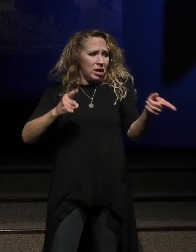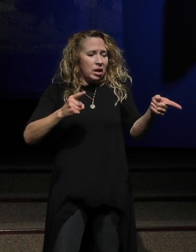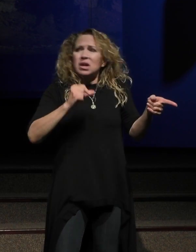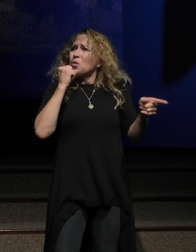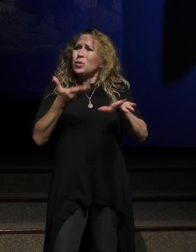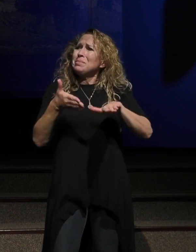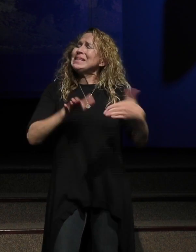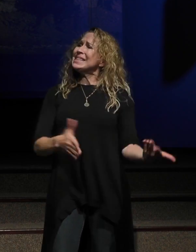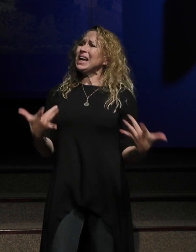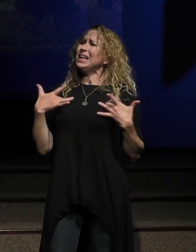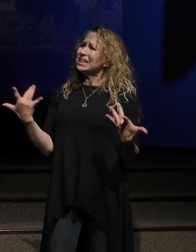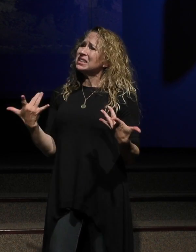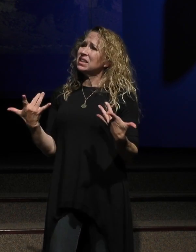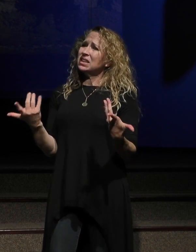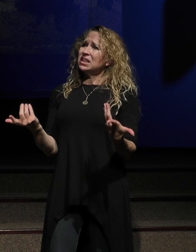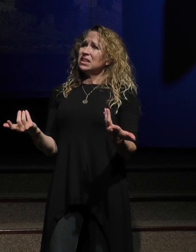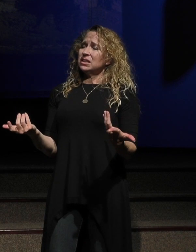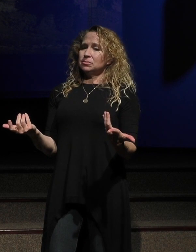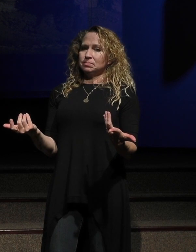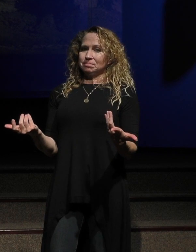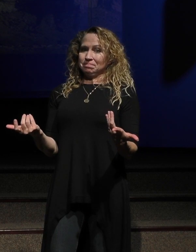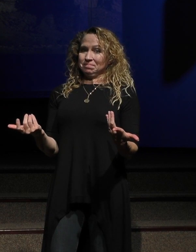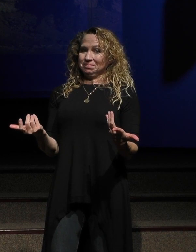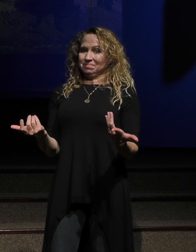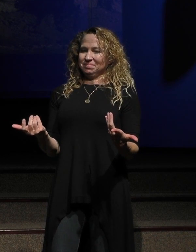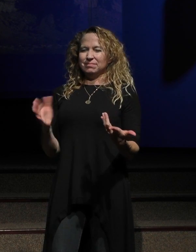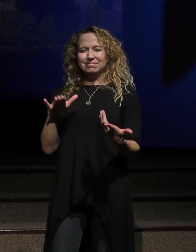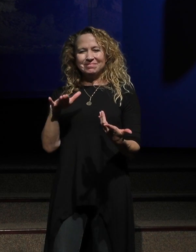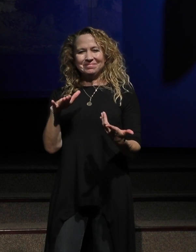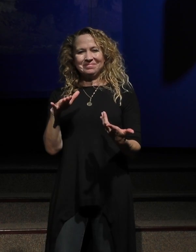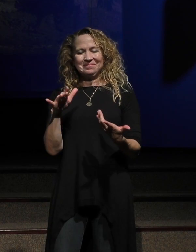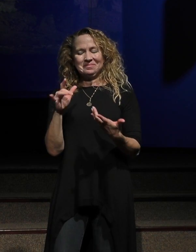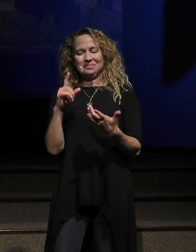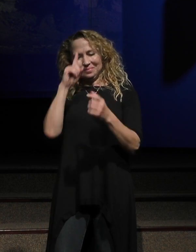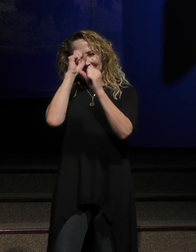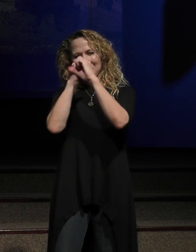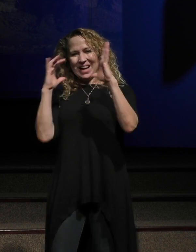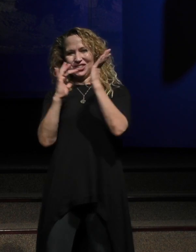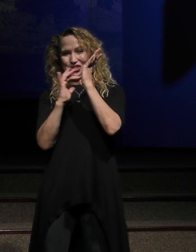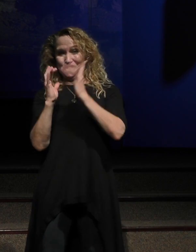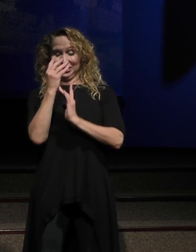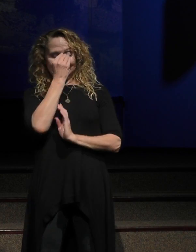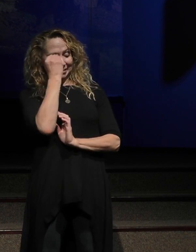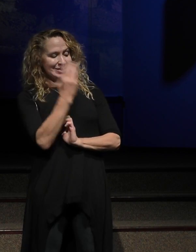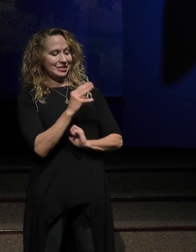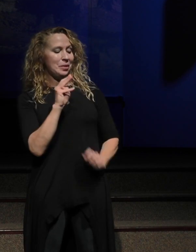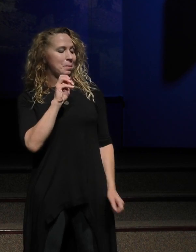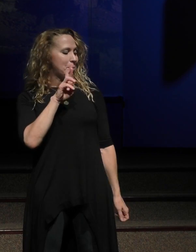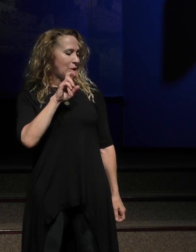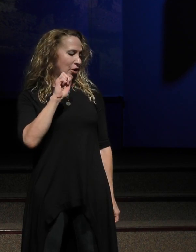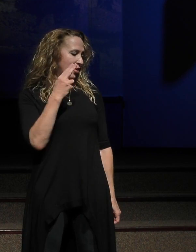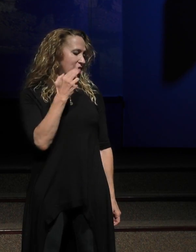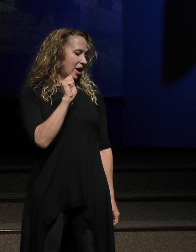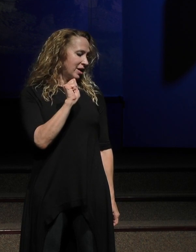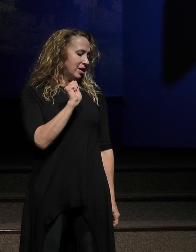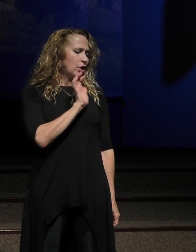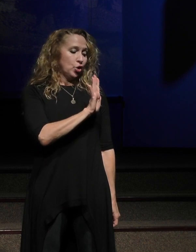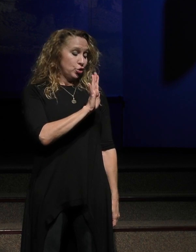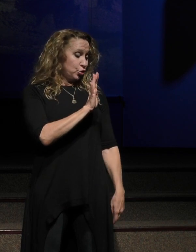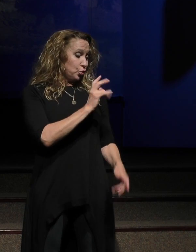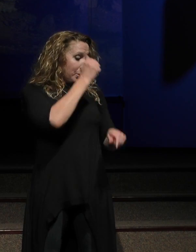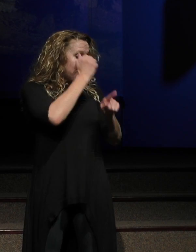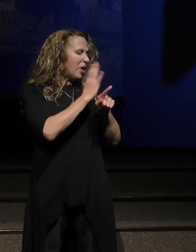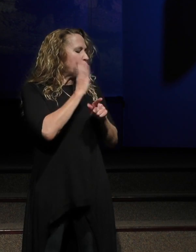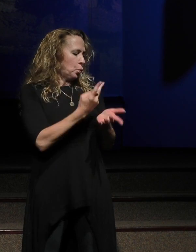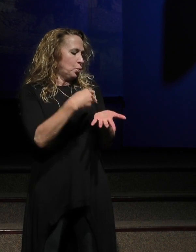in this situation. And I imagine Jesus saying, Martha, your brother will rise